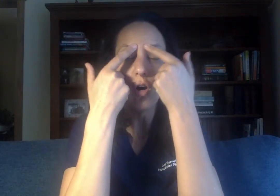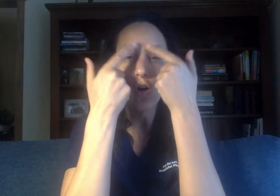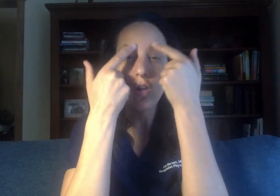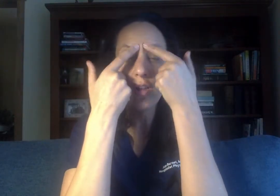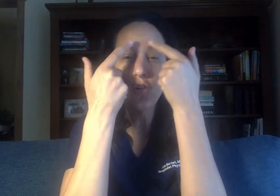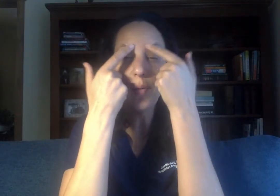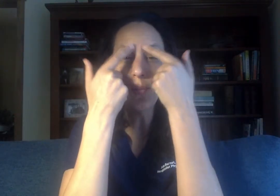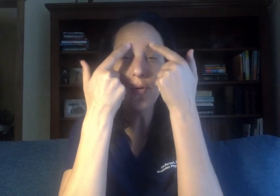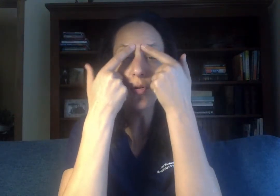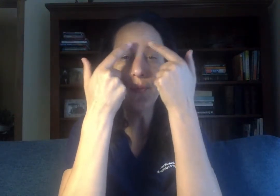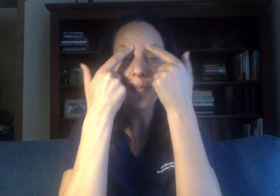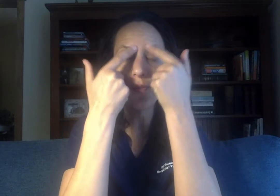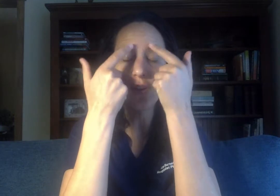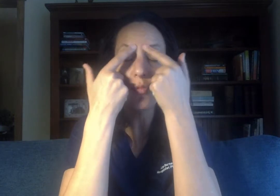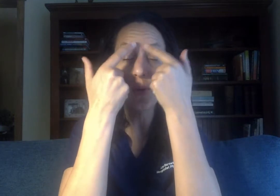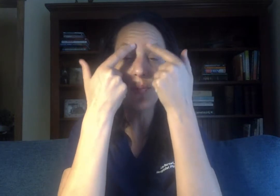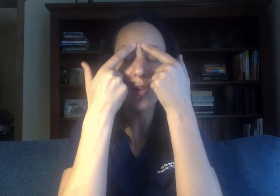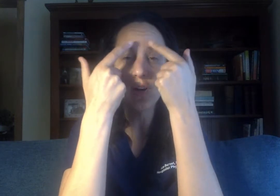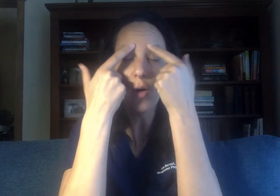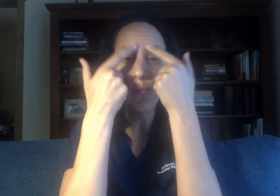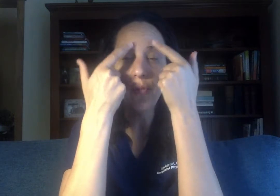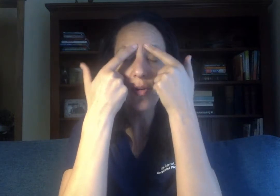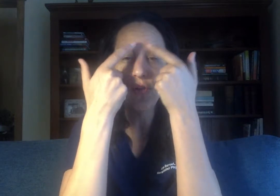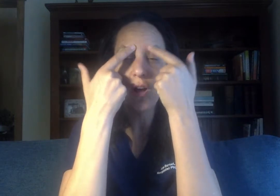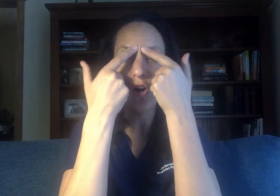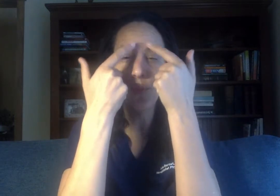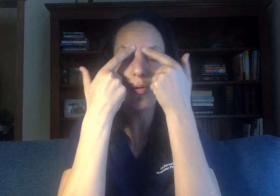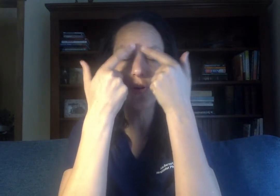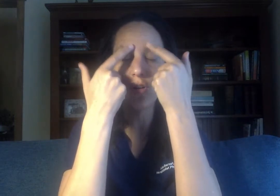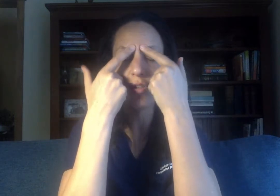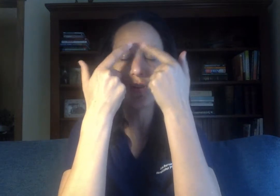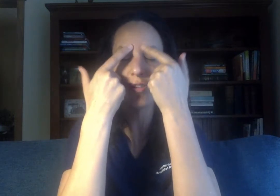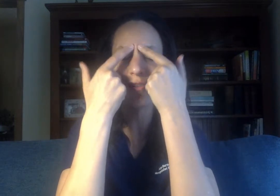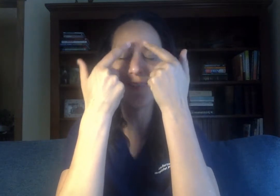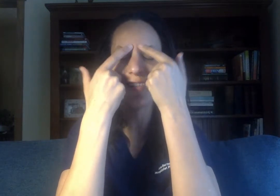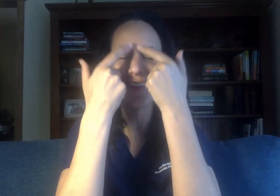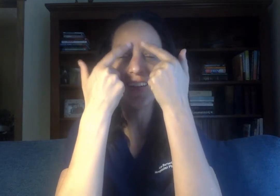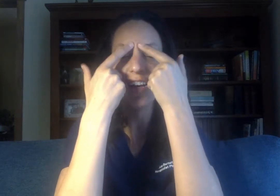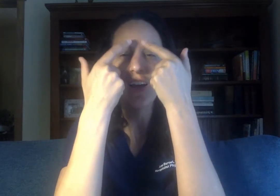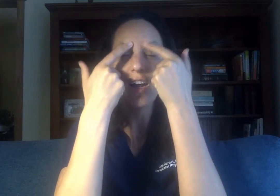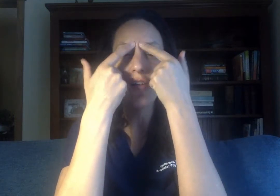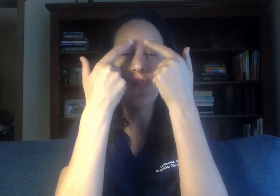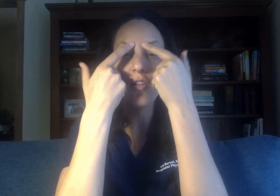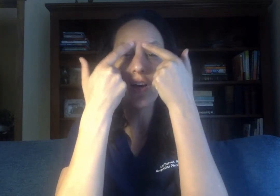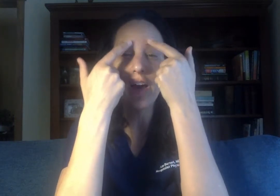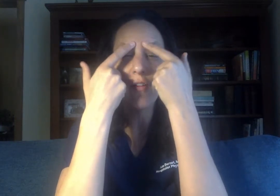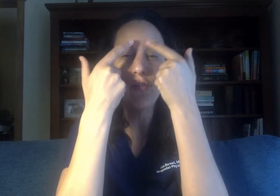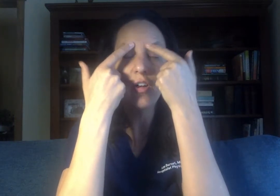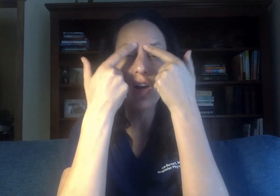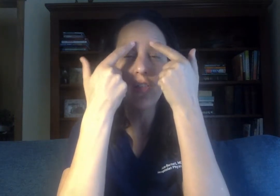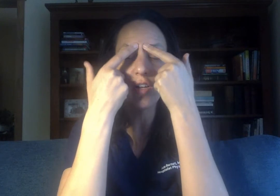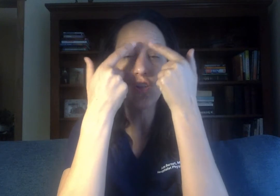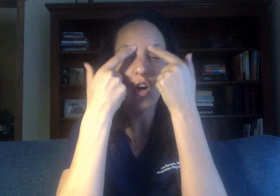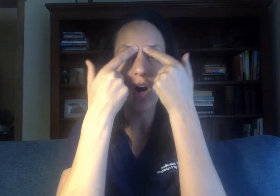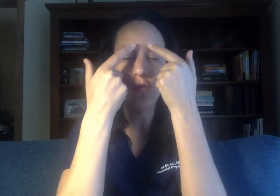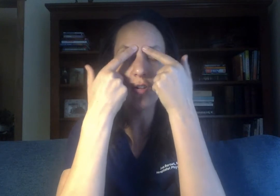These people, these people that come to me for help and I feel like I have nothing to offer.